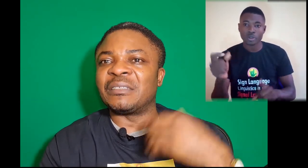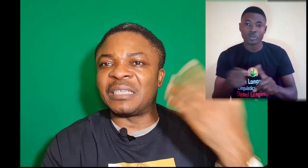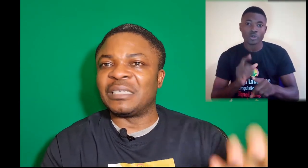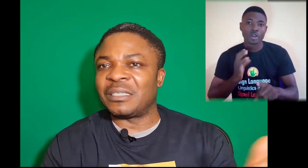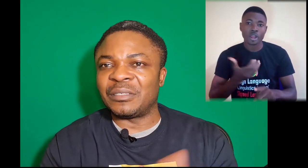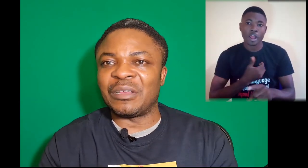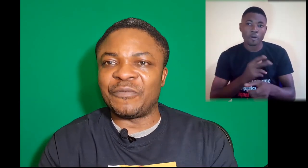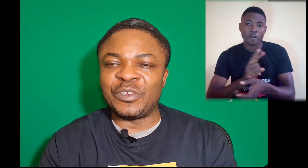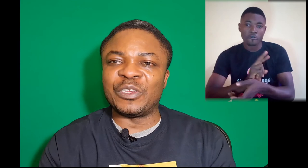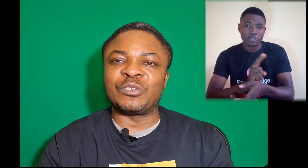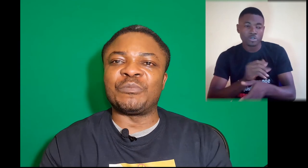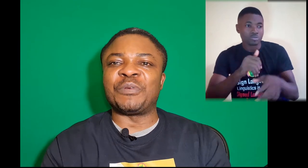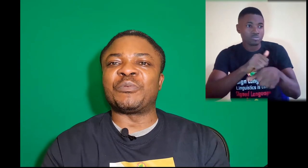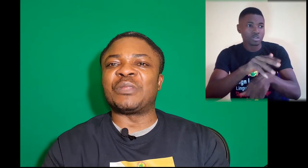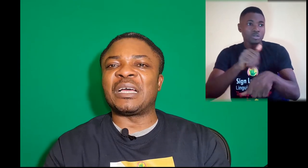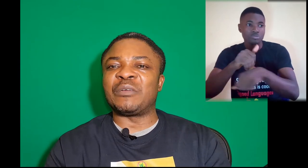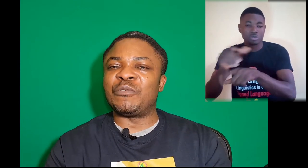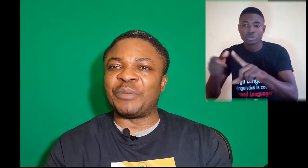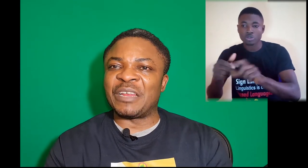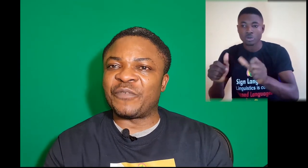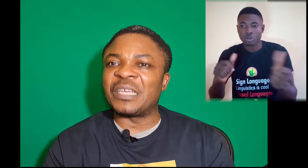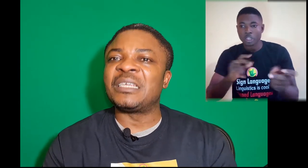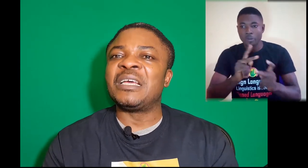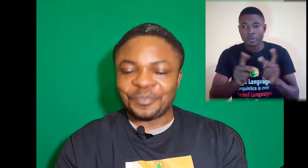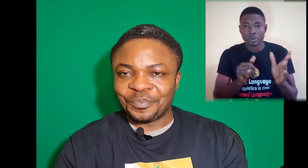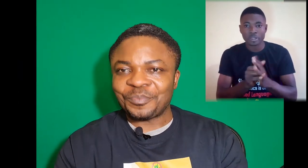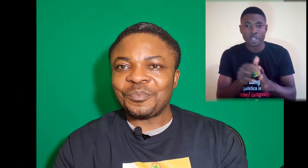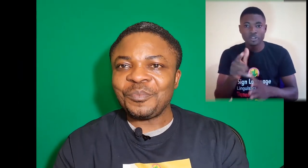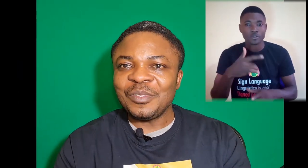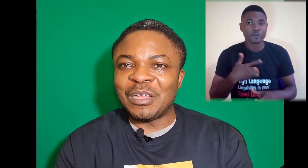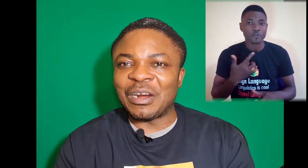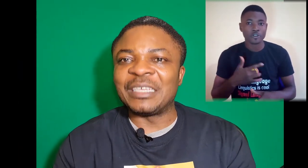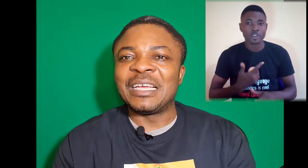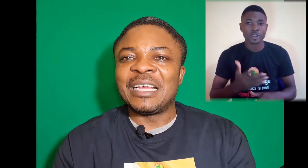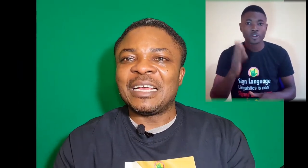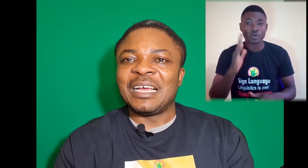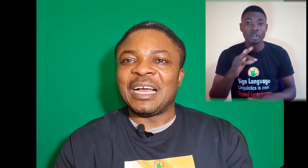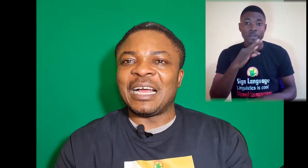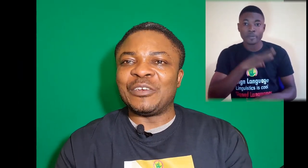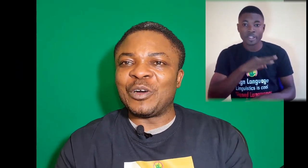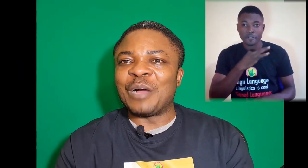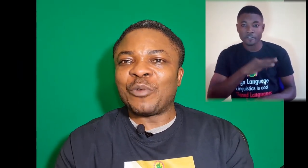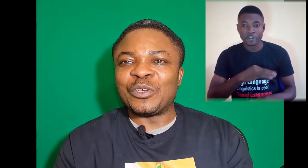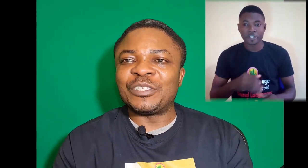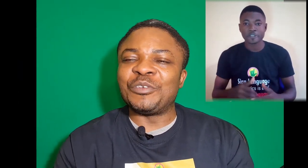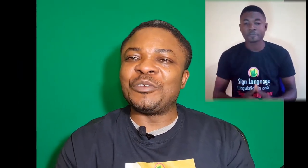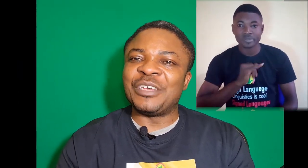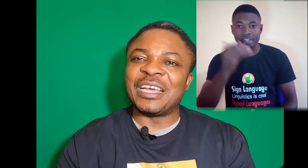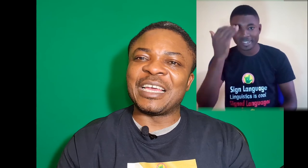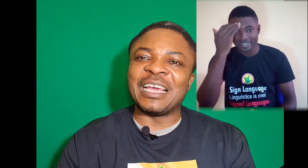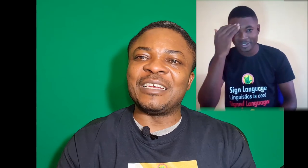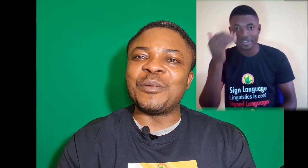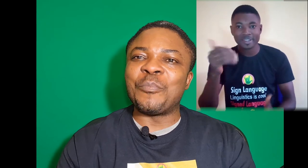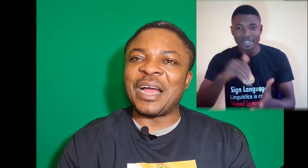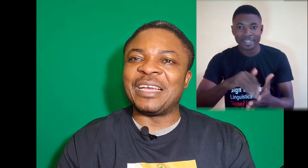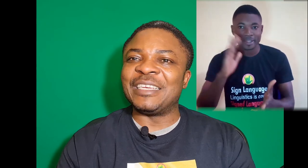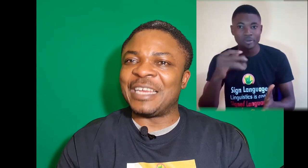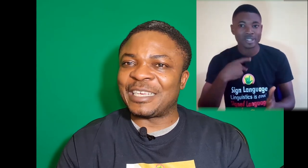send the videos to people that it will benefit. All right. I know I'm going to see you here again by next